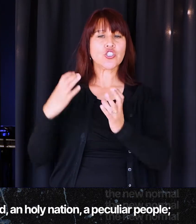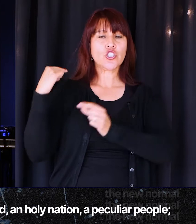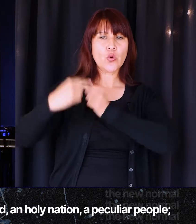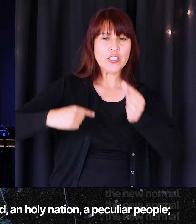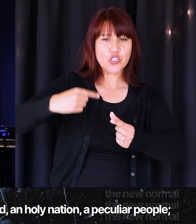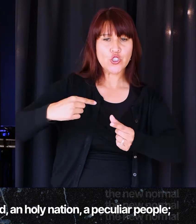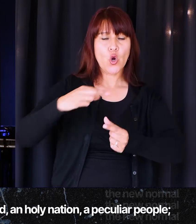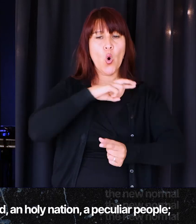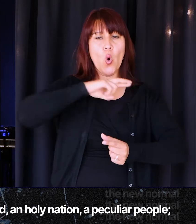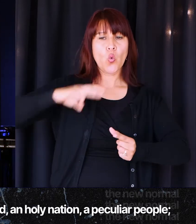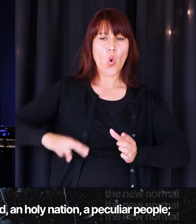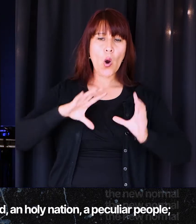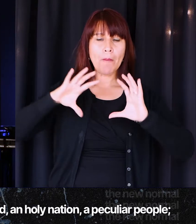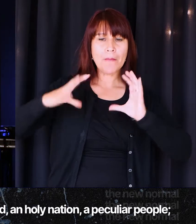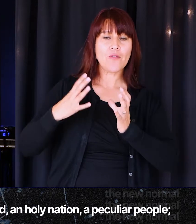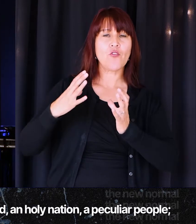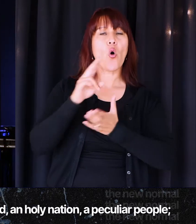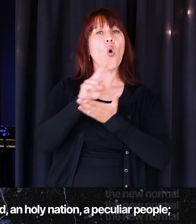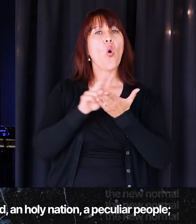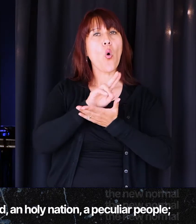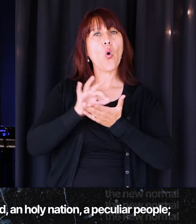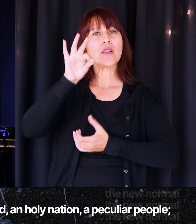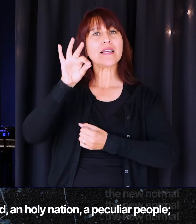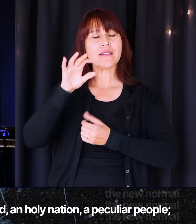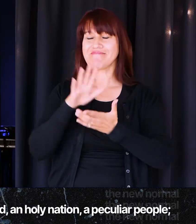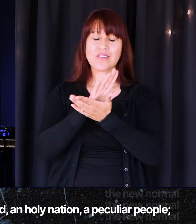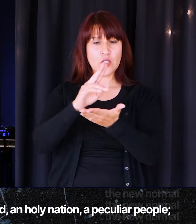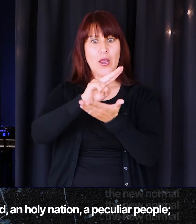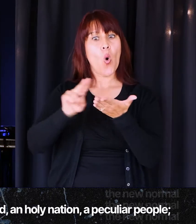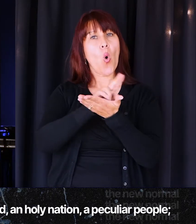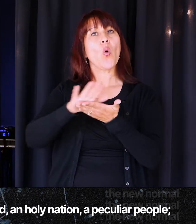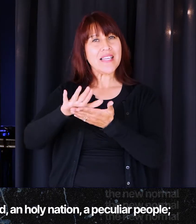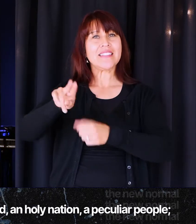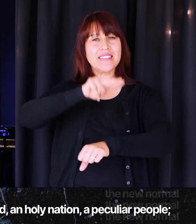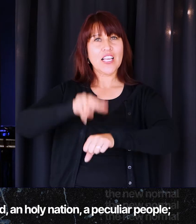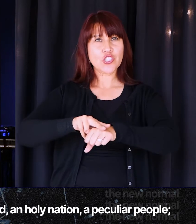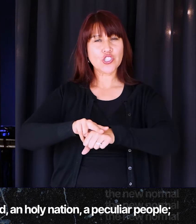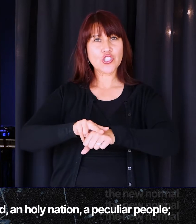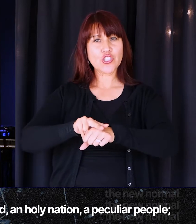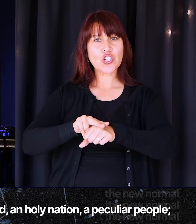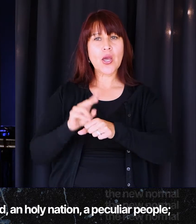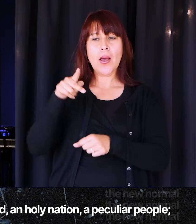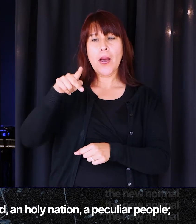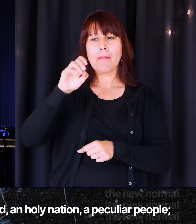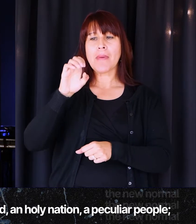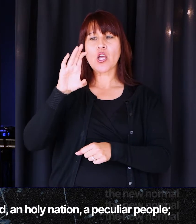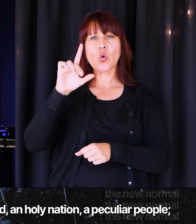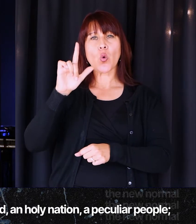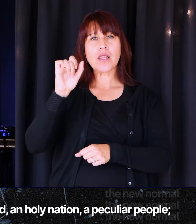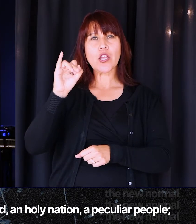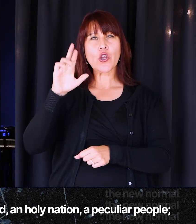royal priesthood, a holy nation. And here's the word, a peculiar people. Peculiar,